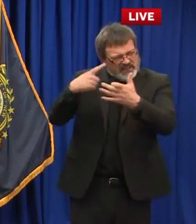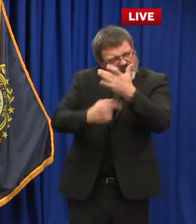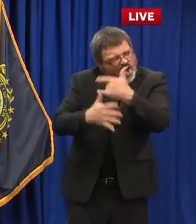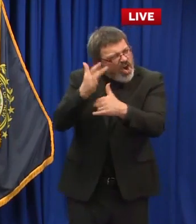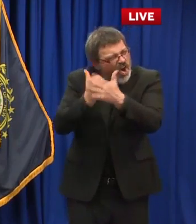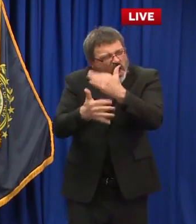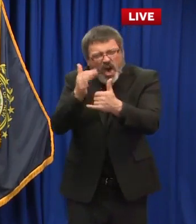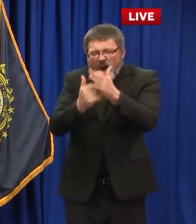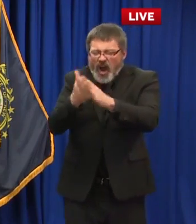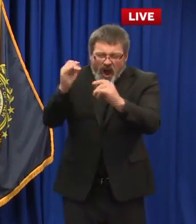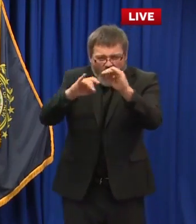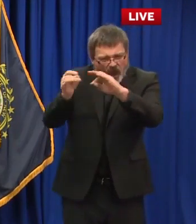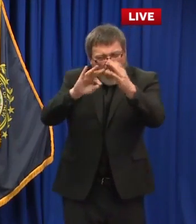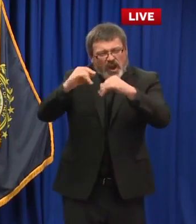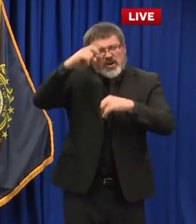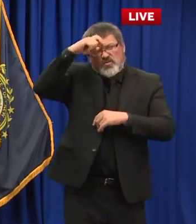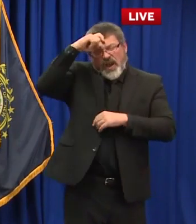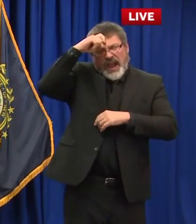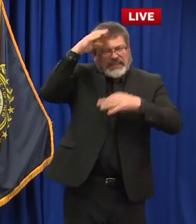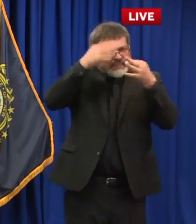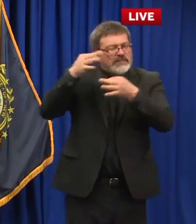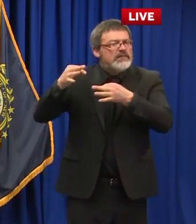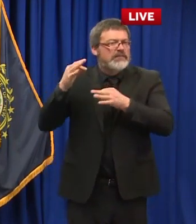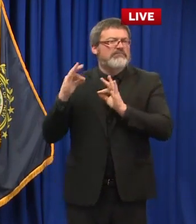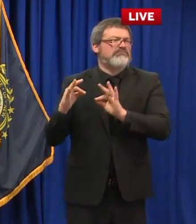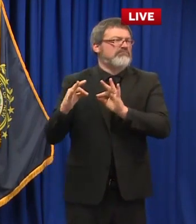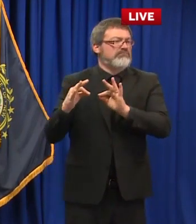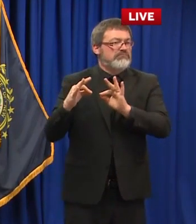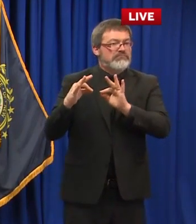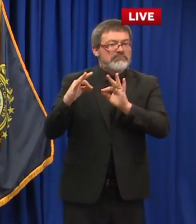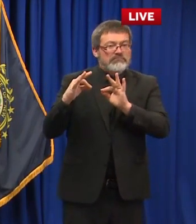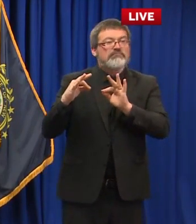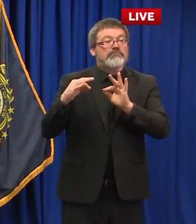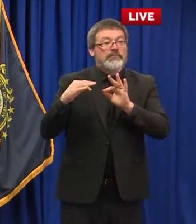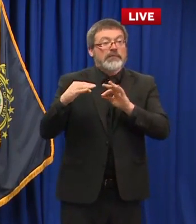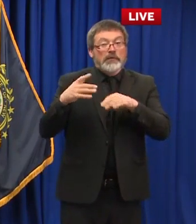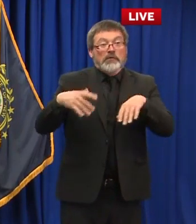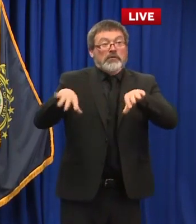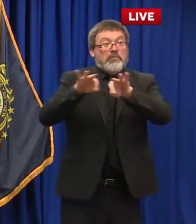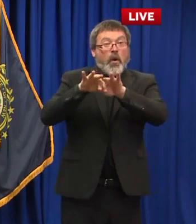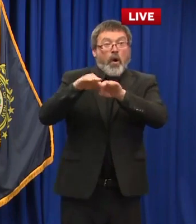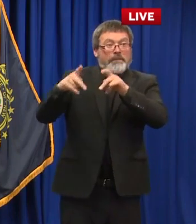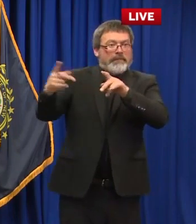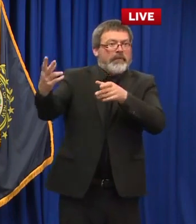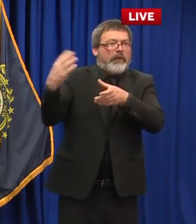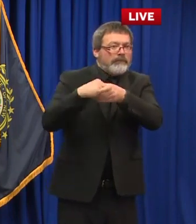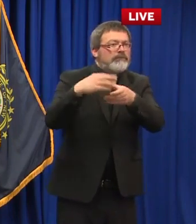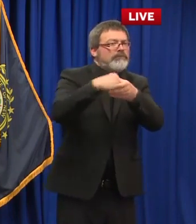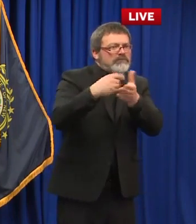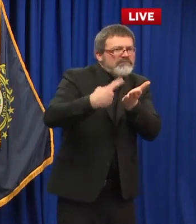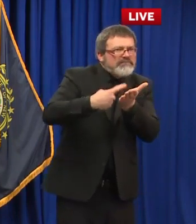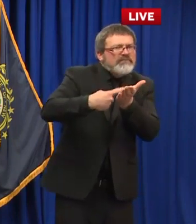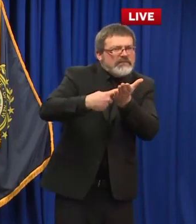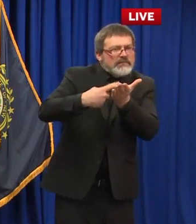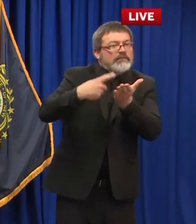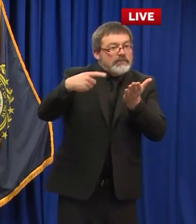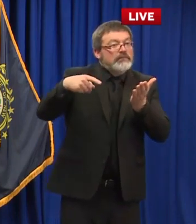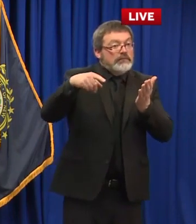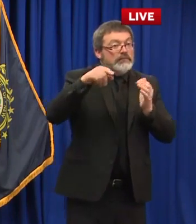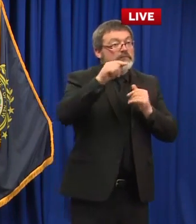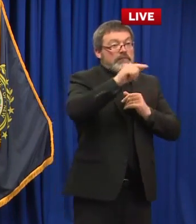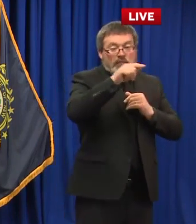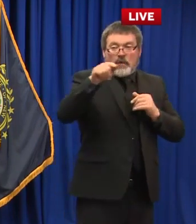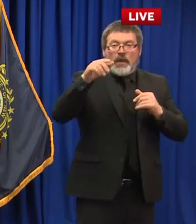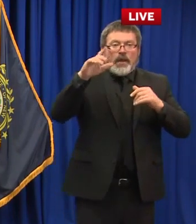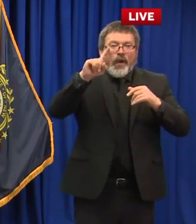that um doesn't look at just all of the economy as a whole but really got into the the granular detail to understand how each uh industry is